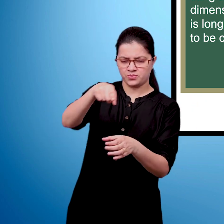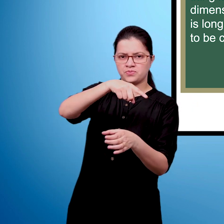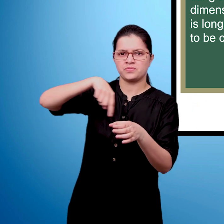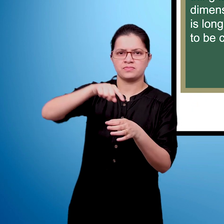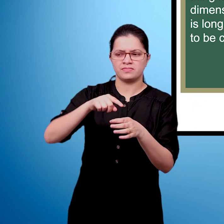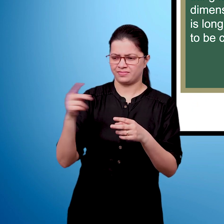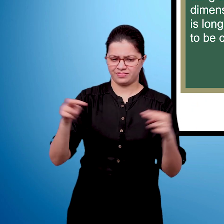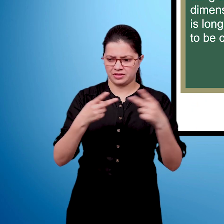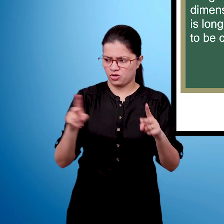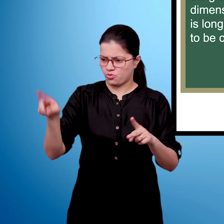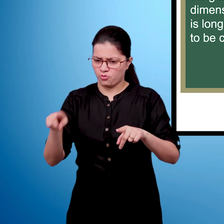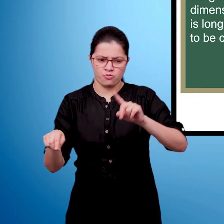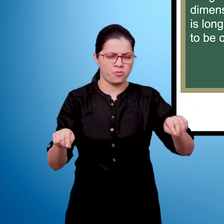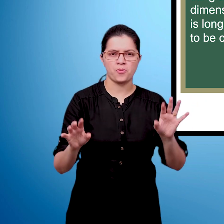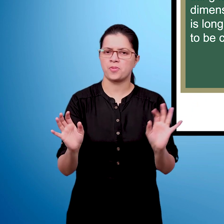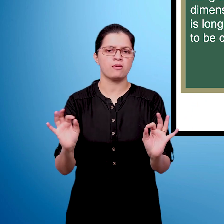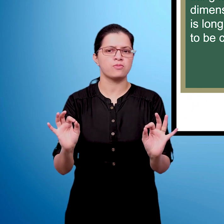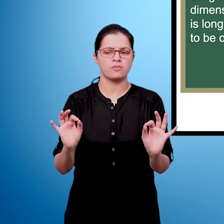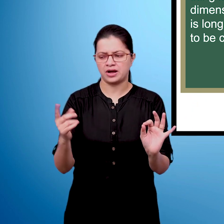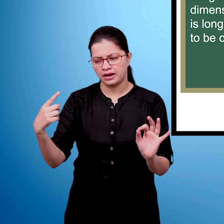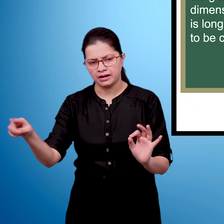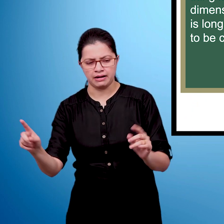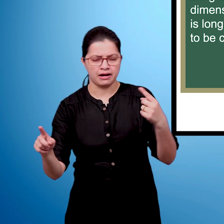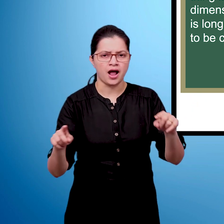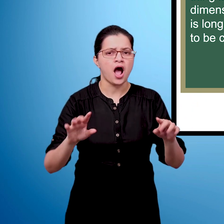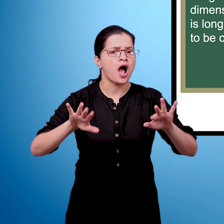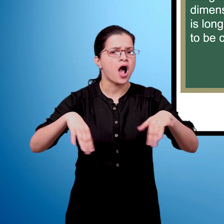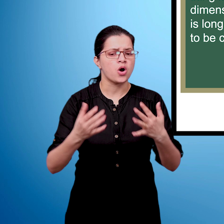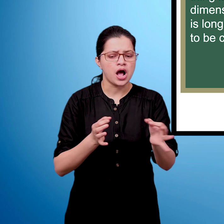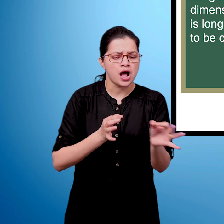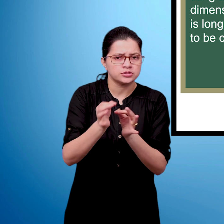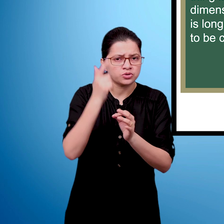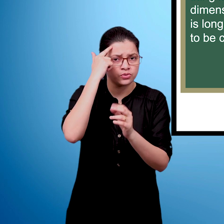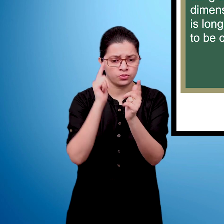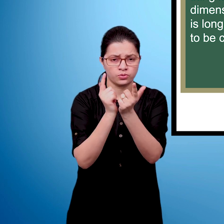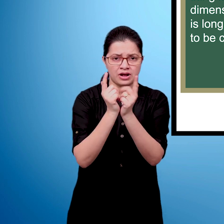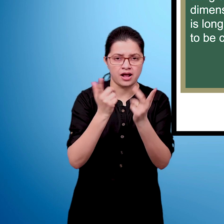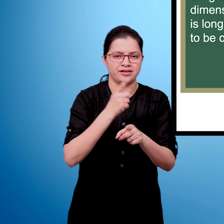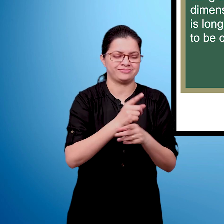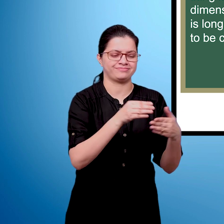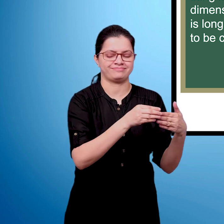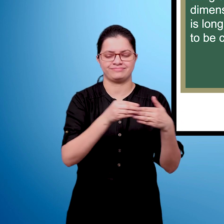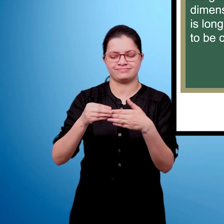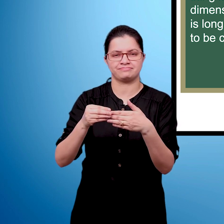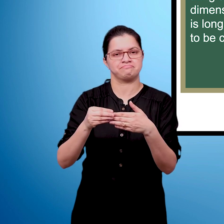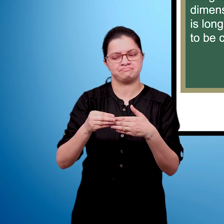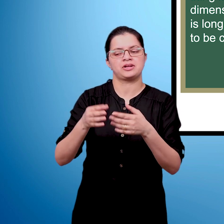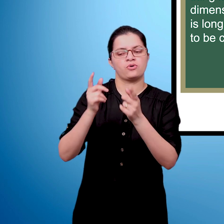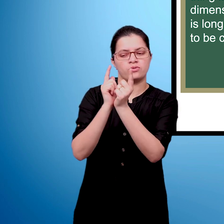round. Both views need to be considered. Let children explain their logic of saying